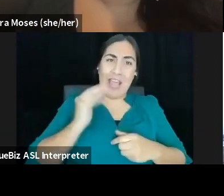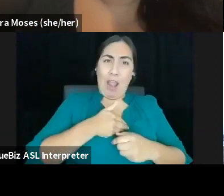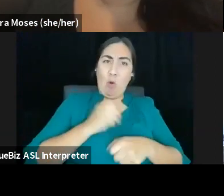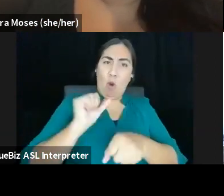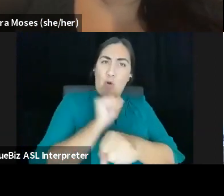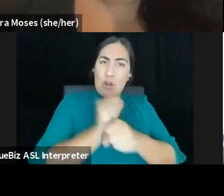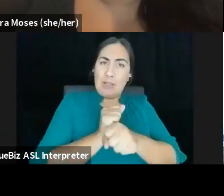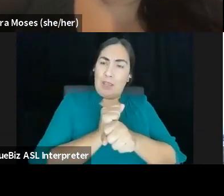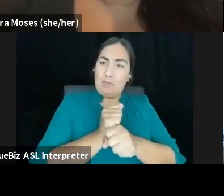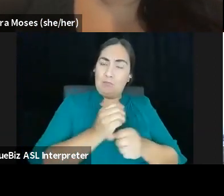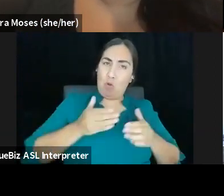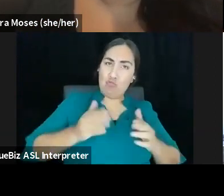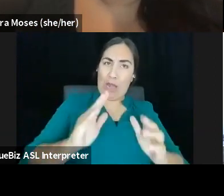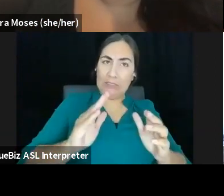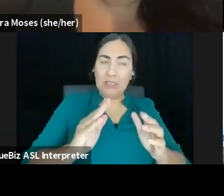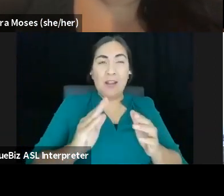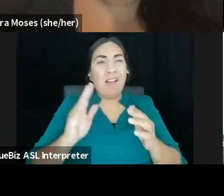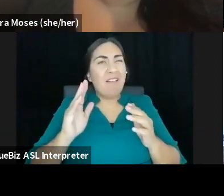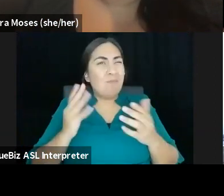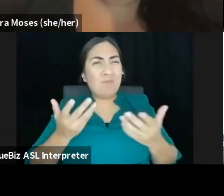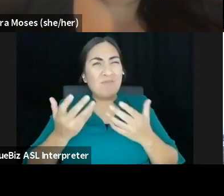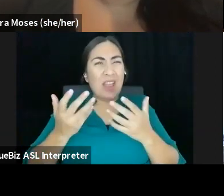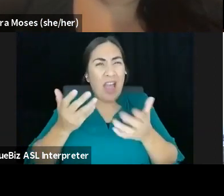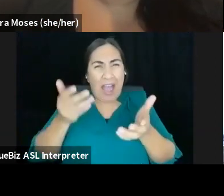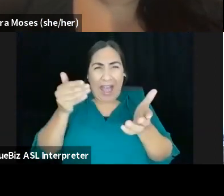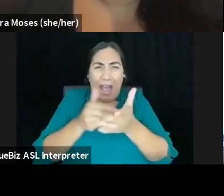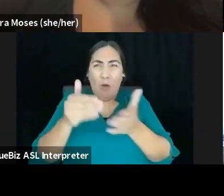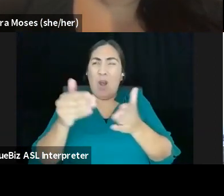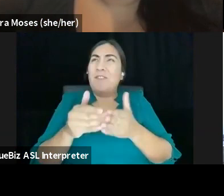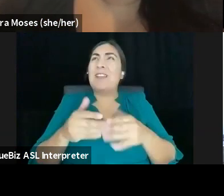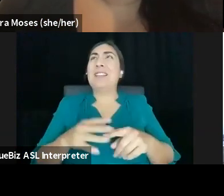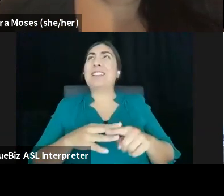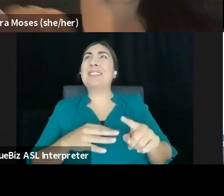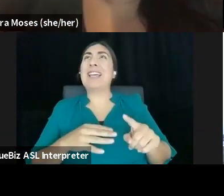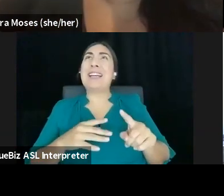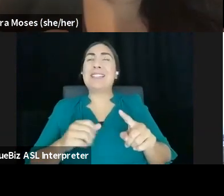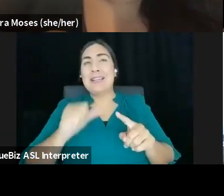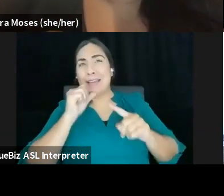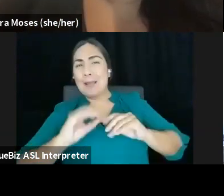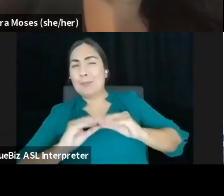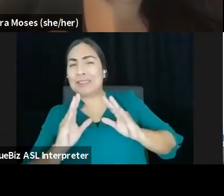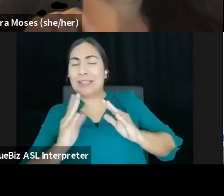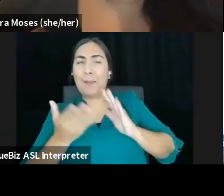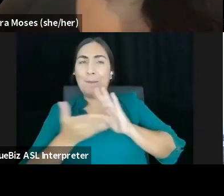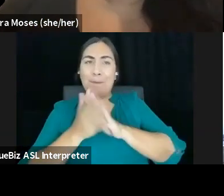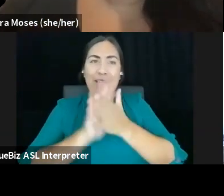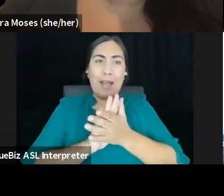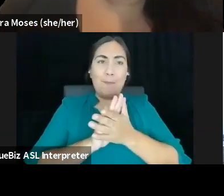then, um, sort of like implicitly become language of sustaining white